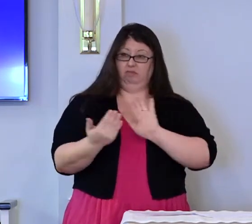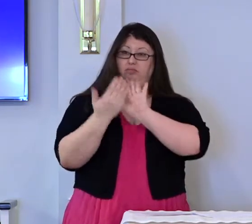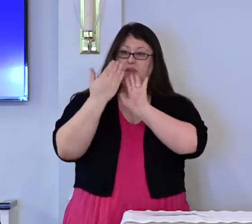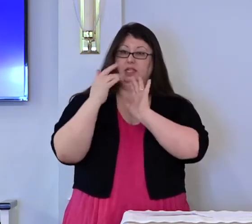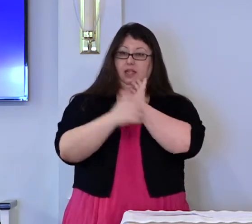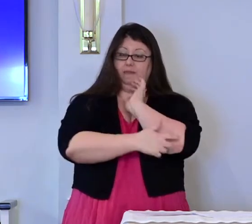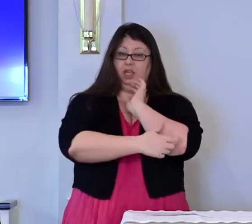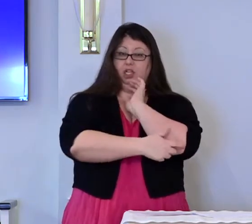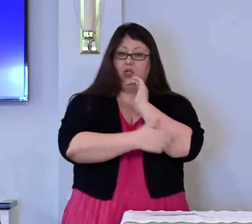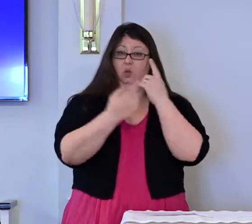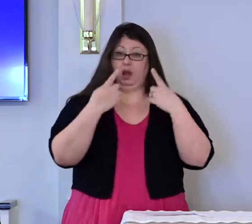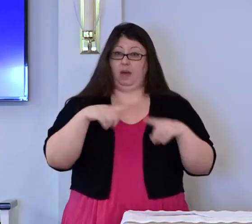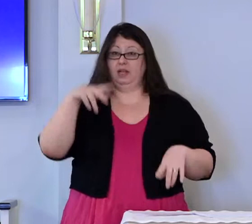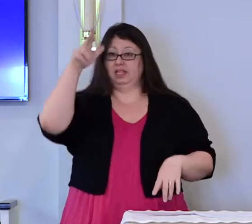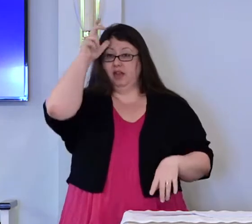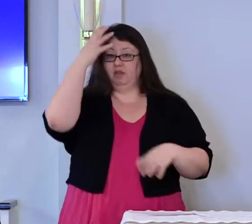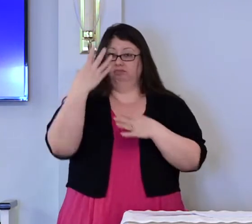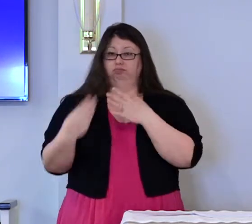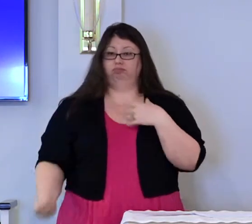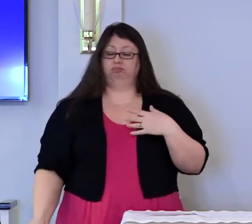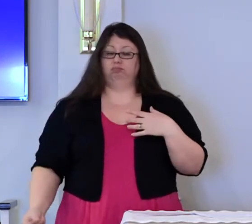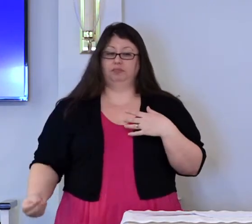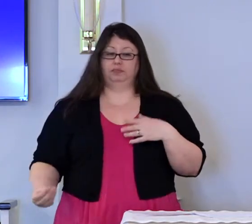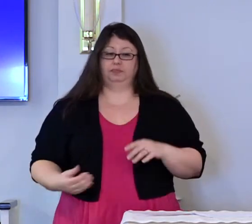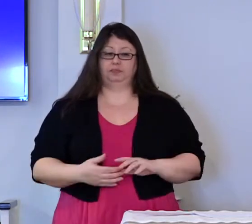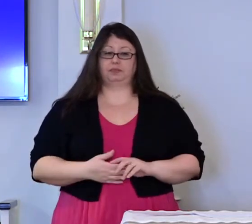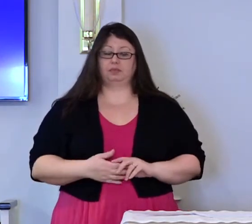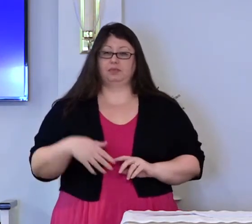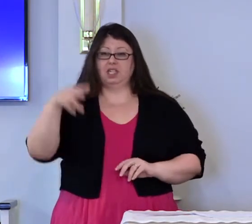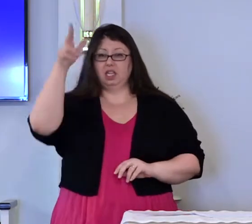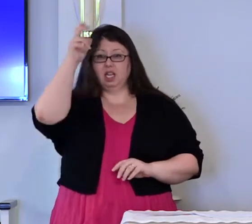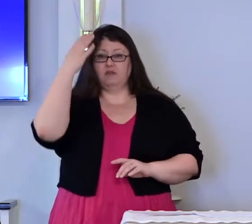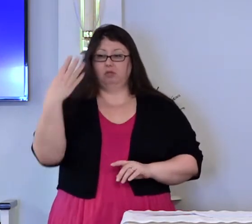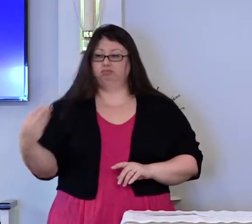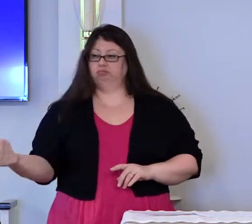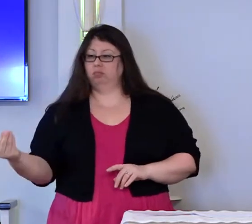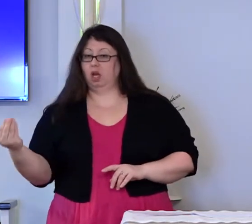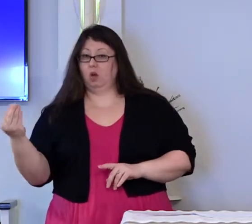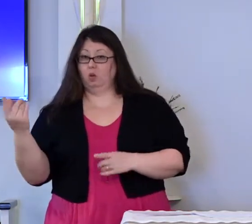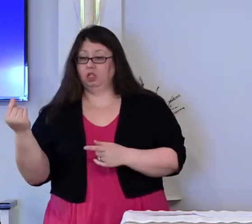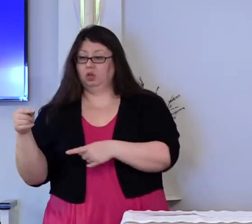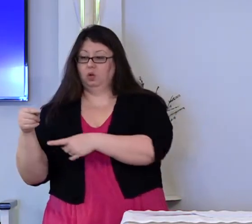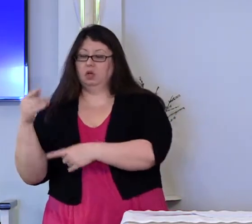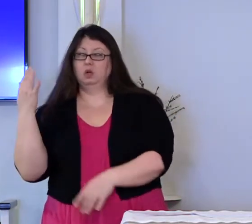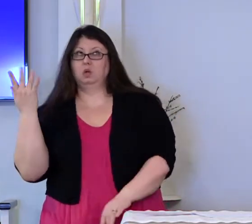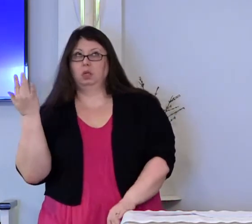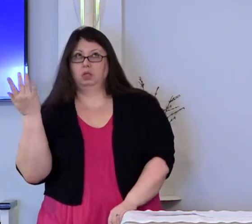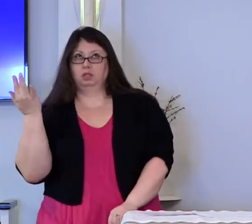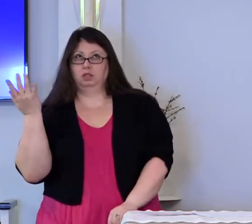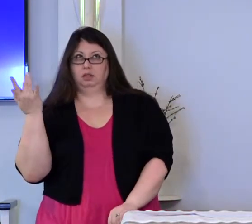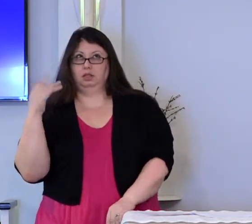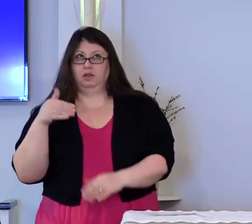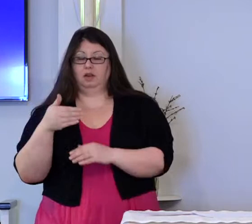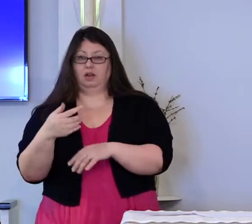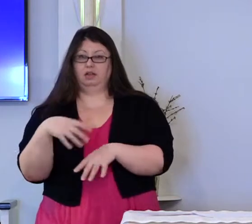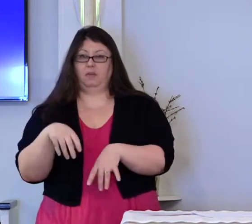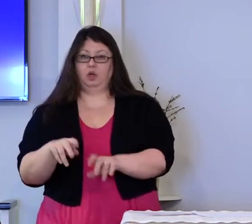the devil goes away and waits for another opportunity.